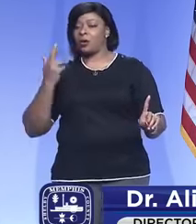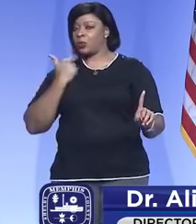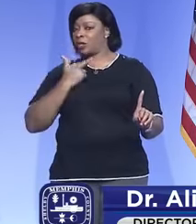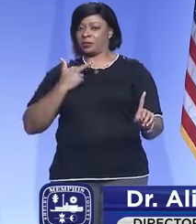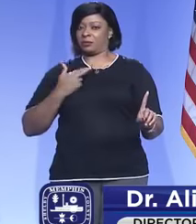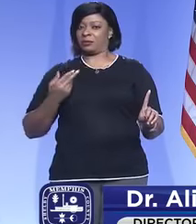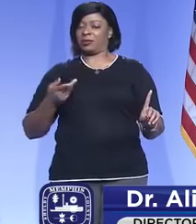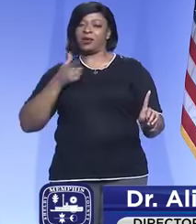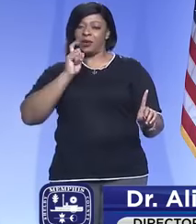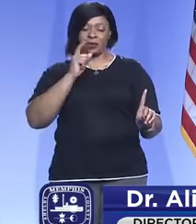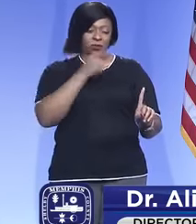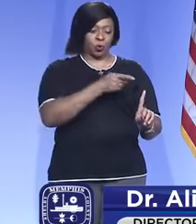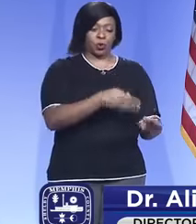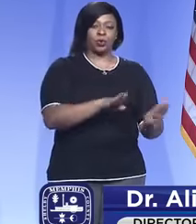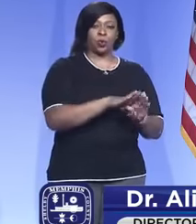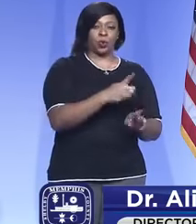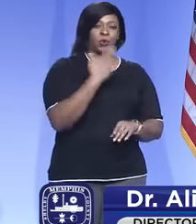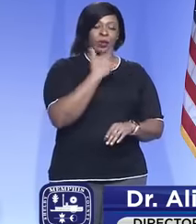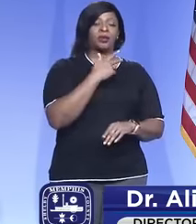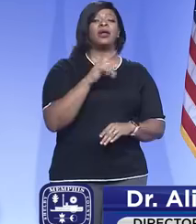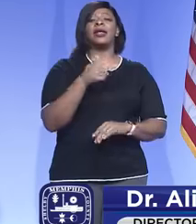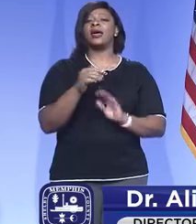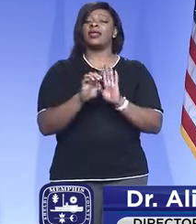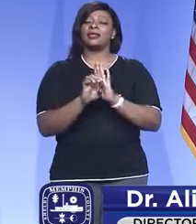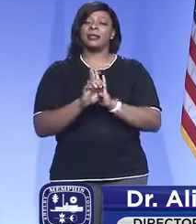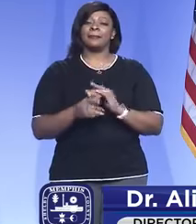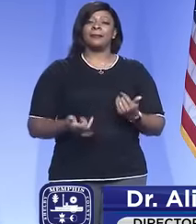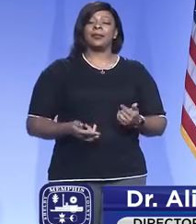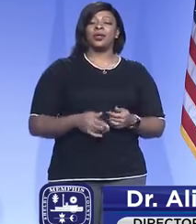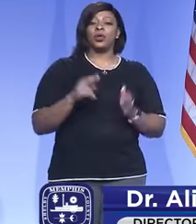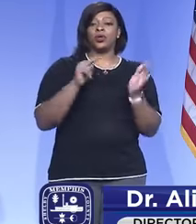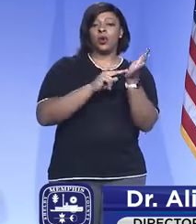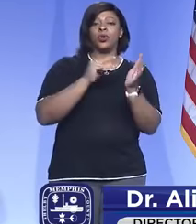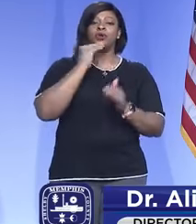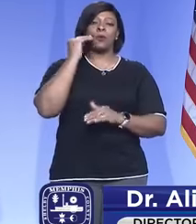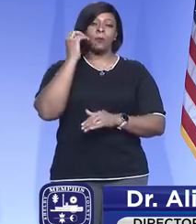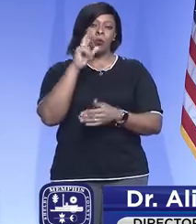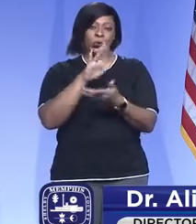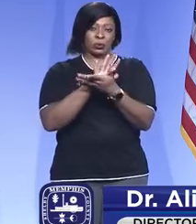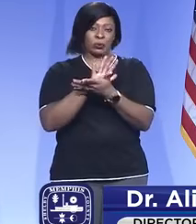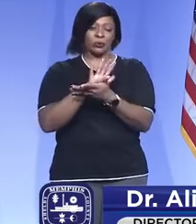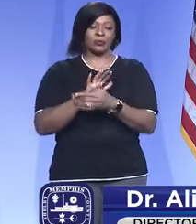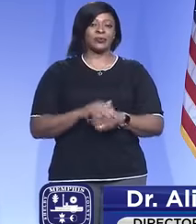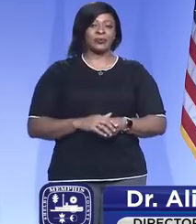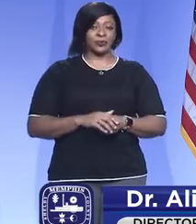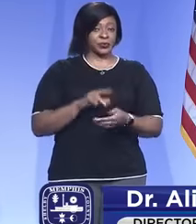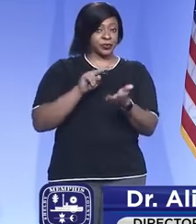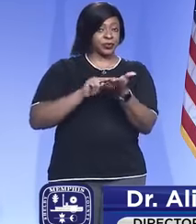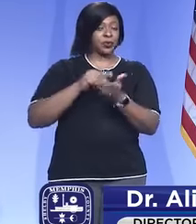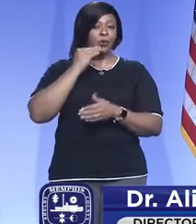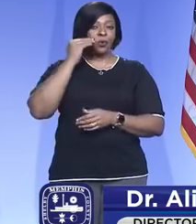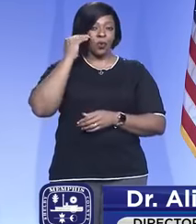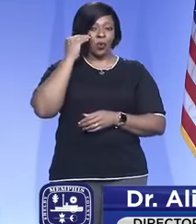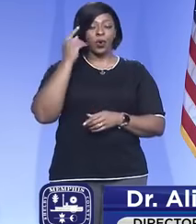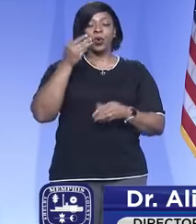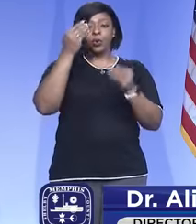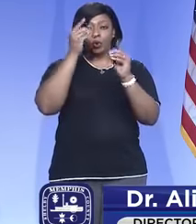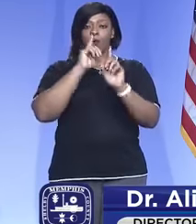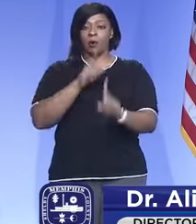target the rest of the restaurants. Another example there is nursing homes or schools. With nursing homes, we've been